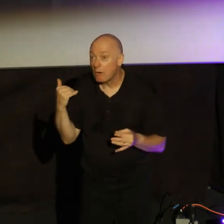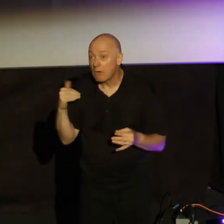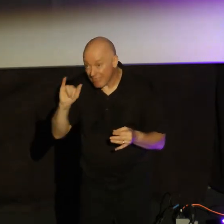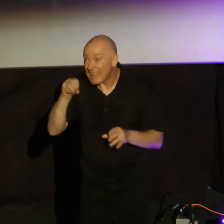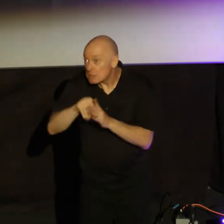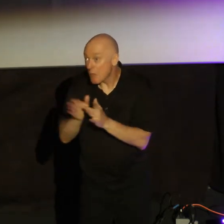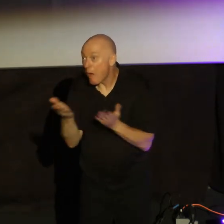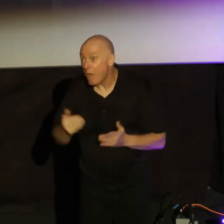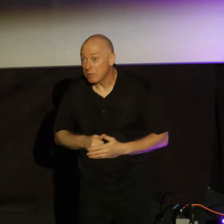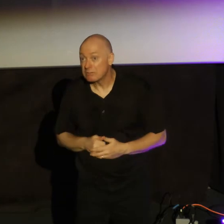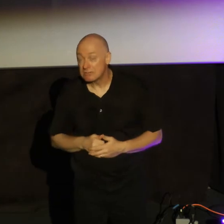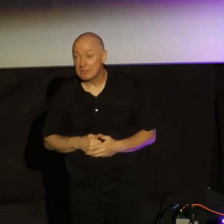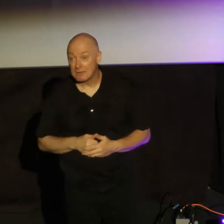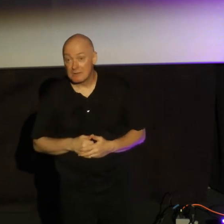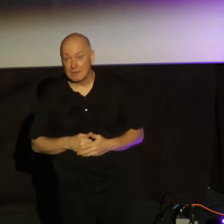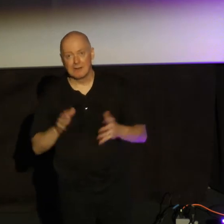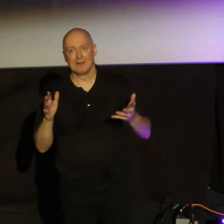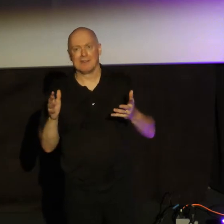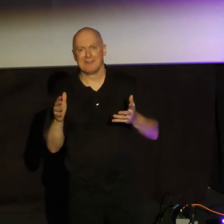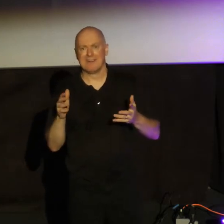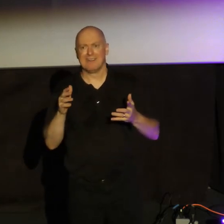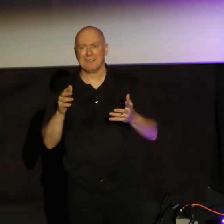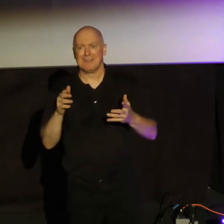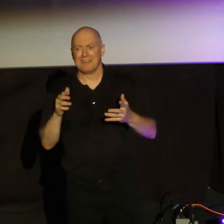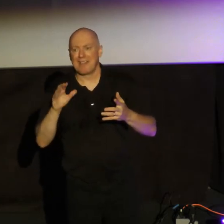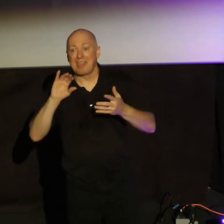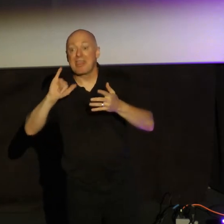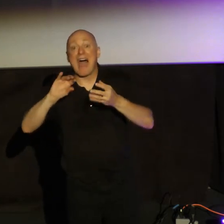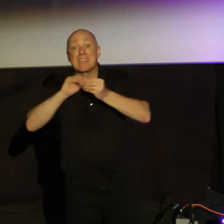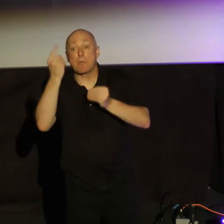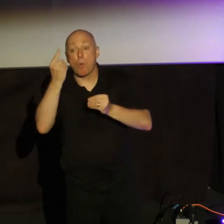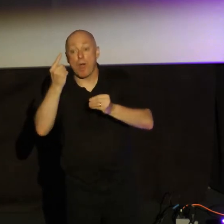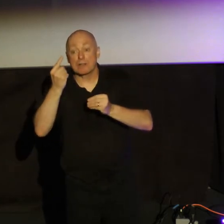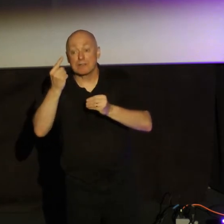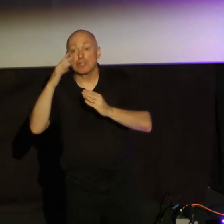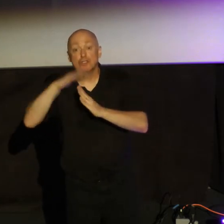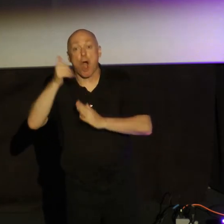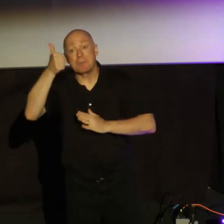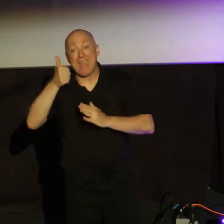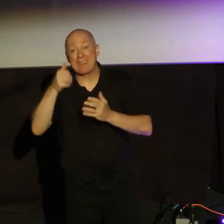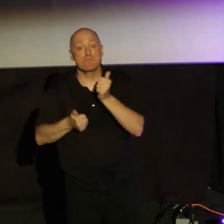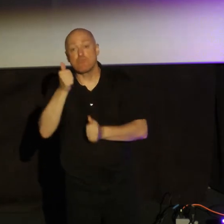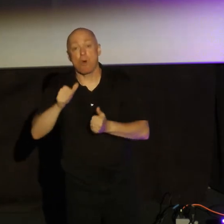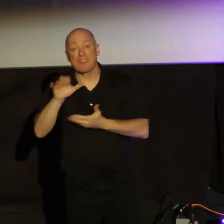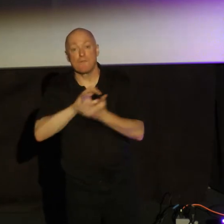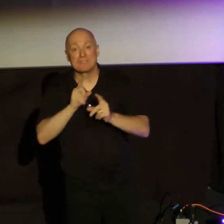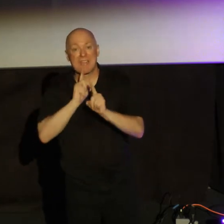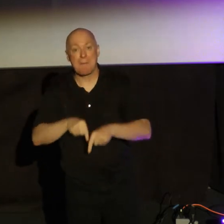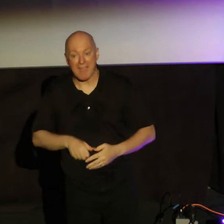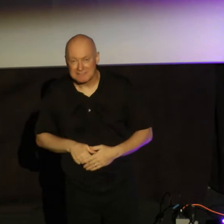top, like number one on the top ten most confusing commands that God has ever given, for sure.